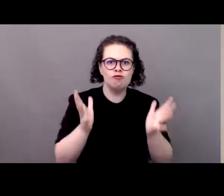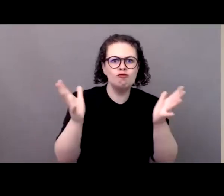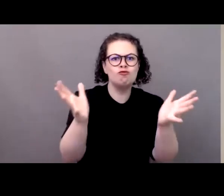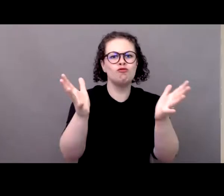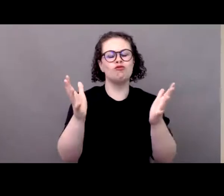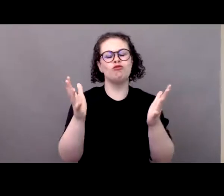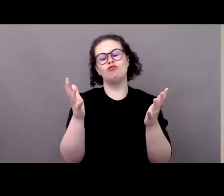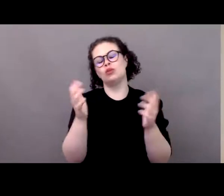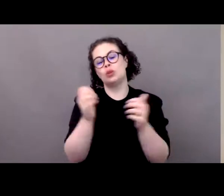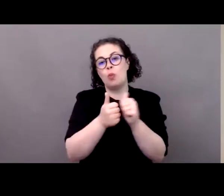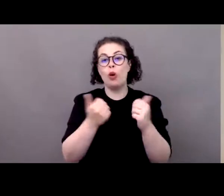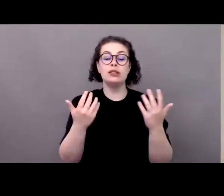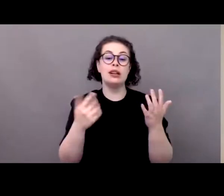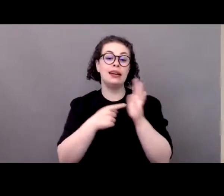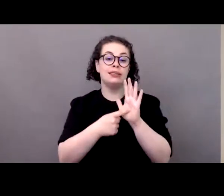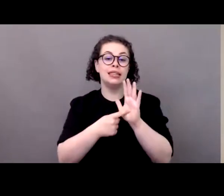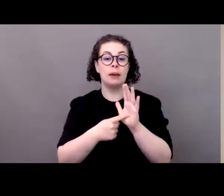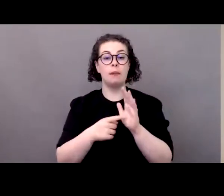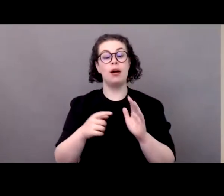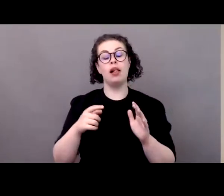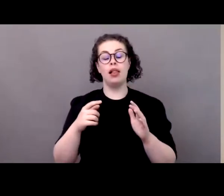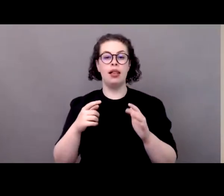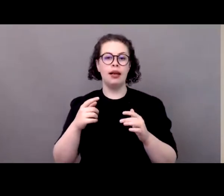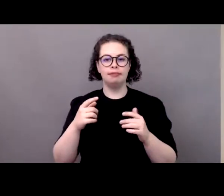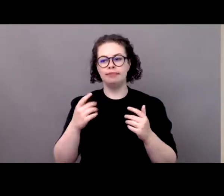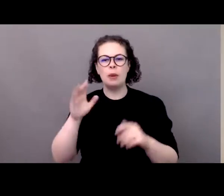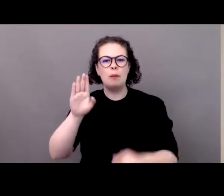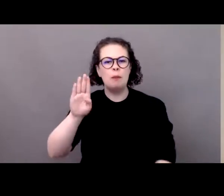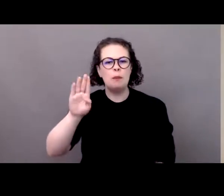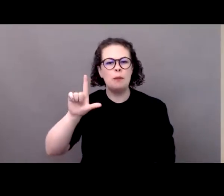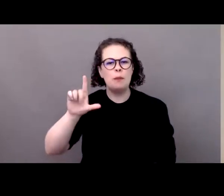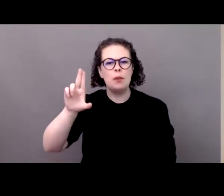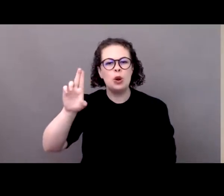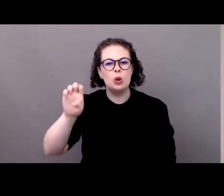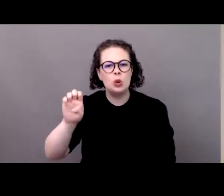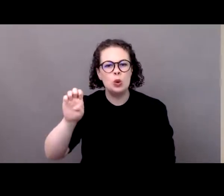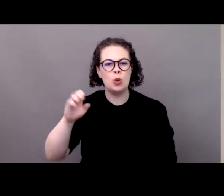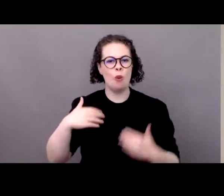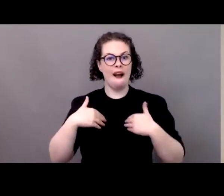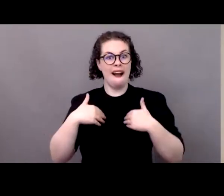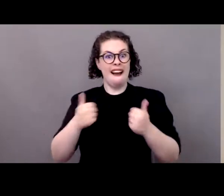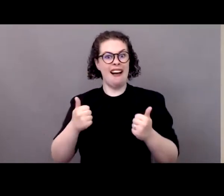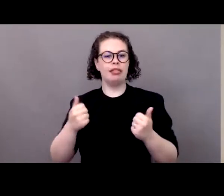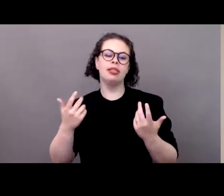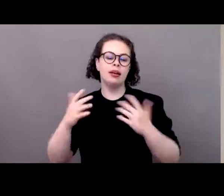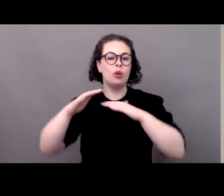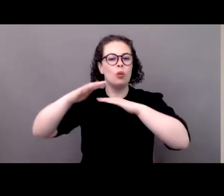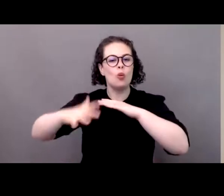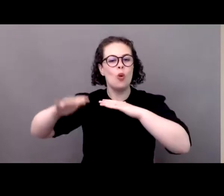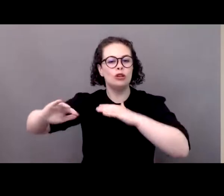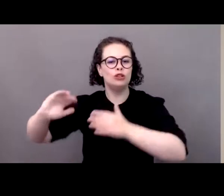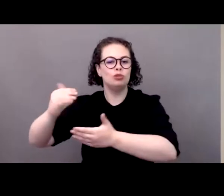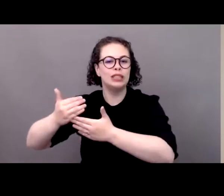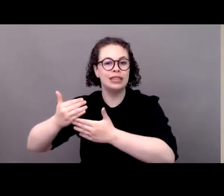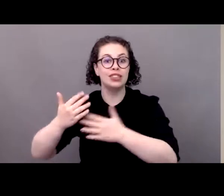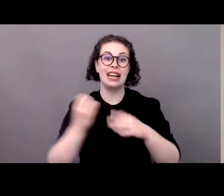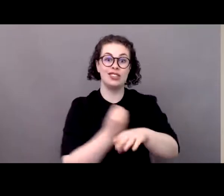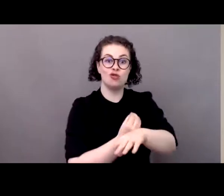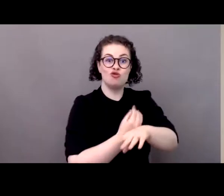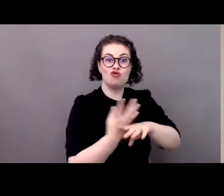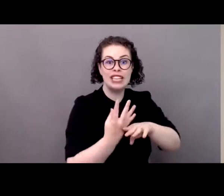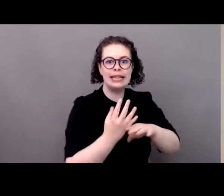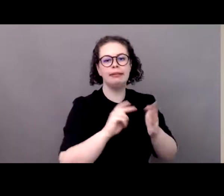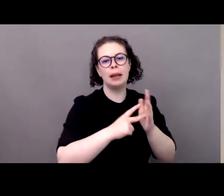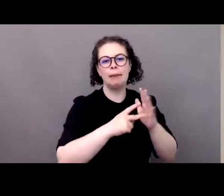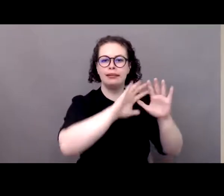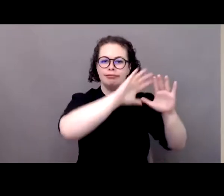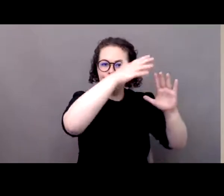blue health organizations to protect the oceans and green sports hub europe both funded actually by erasmus plus program and by working together we can